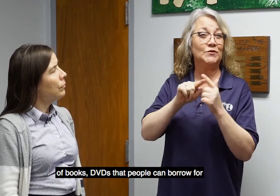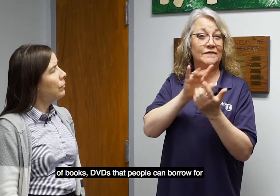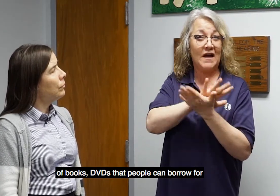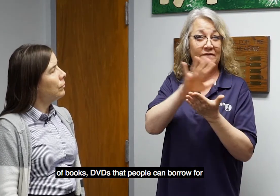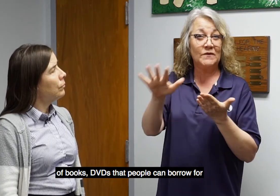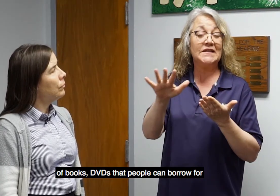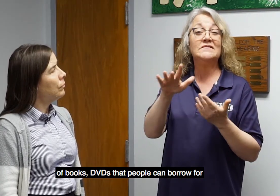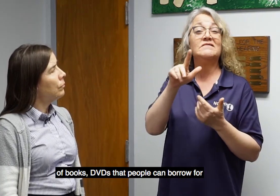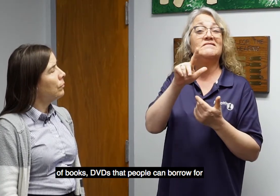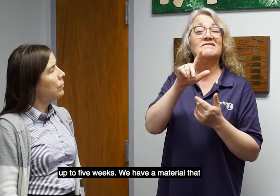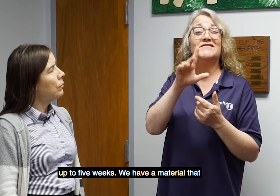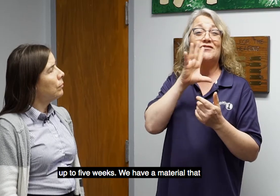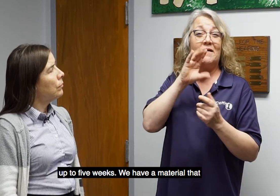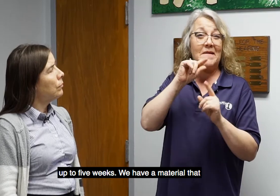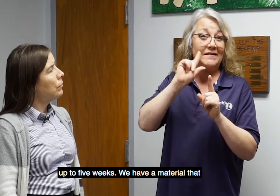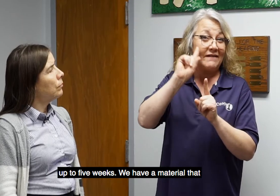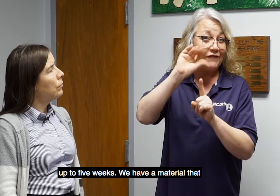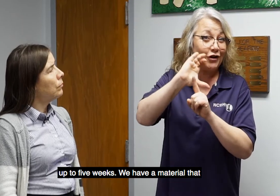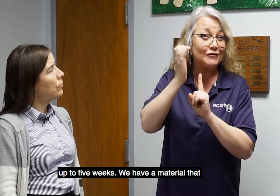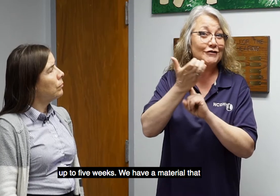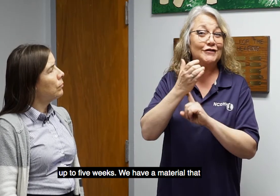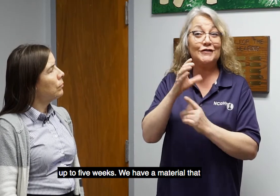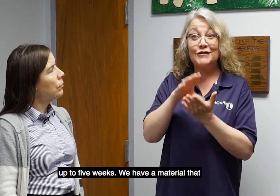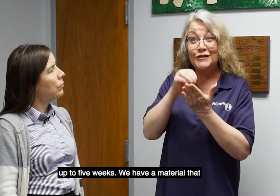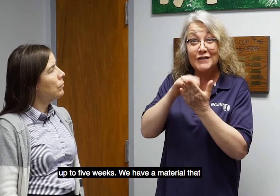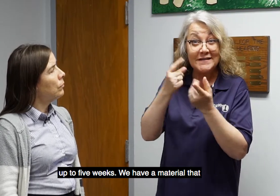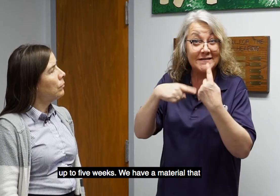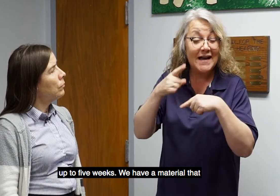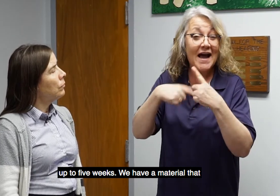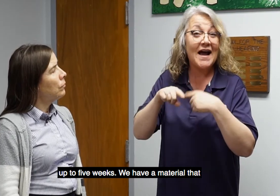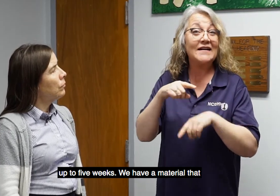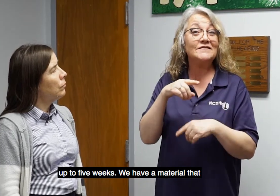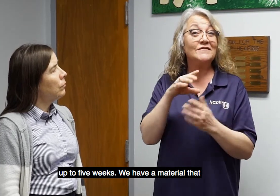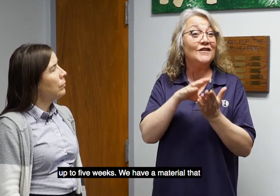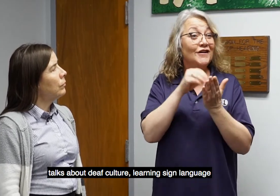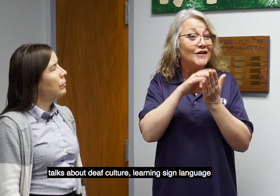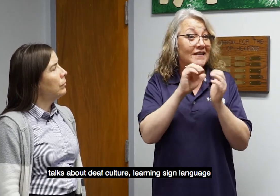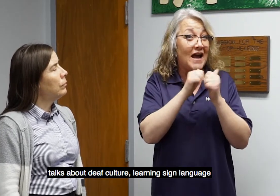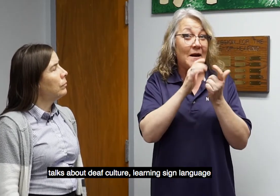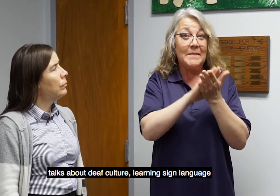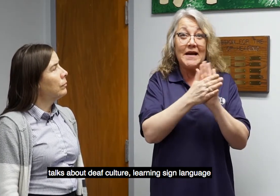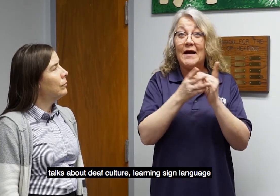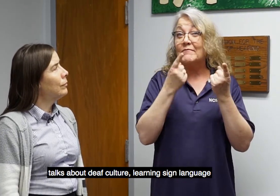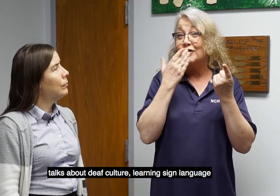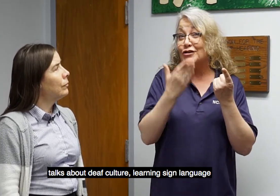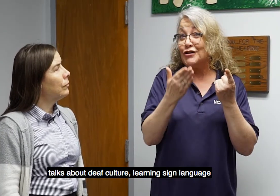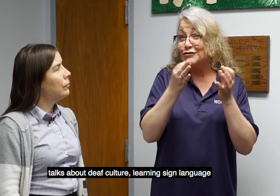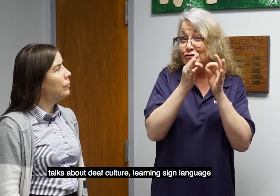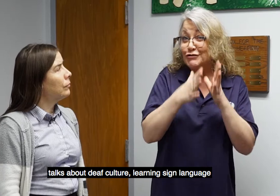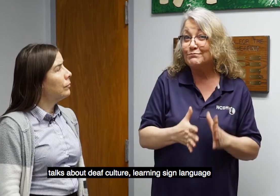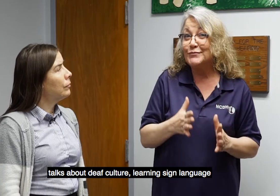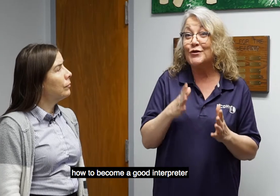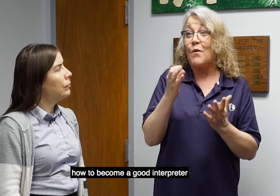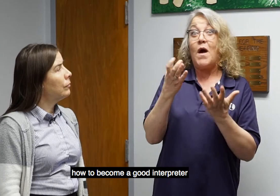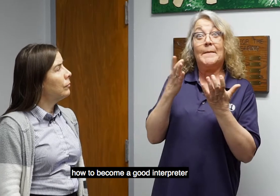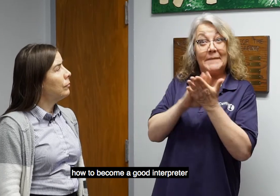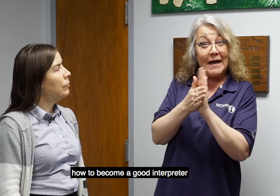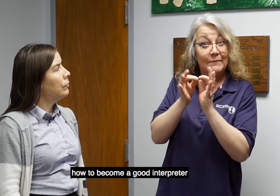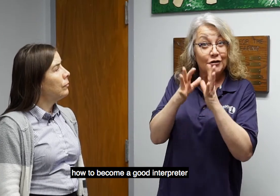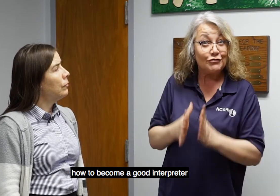borrow for up to five weeks. We have material that talks about deaf culture, learning sign language, how to become a good